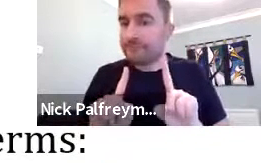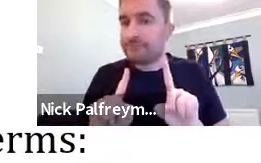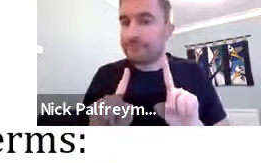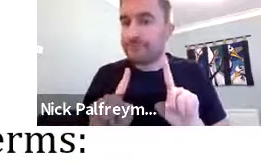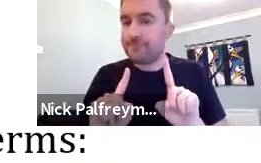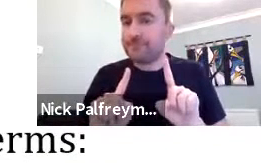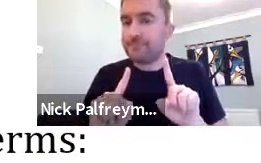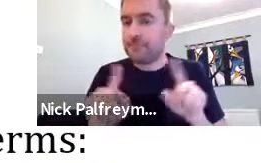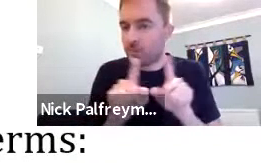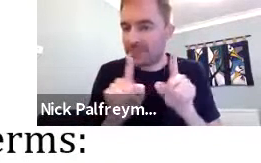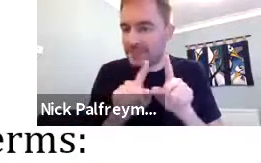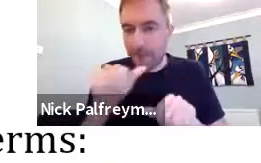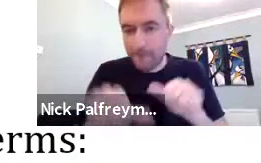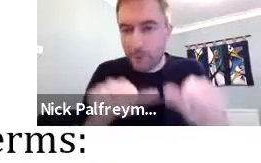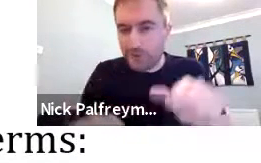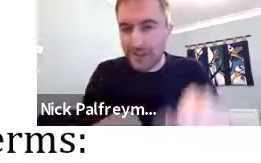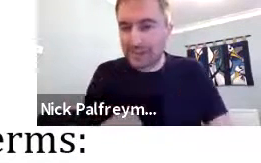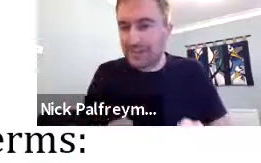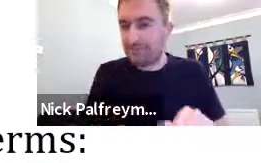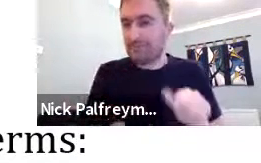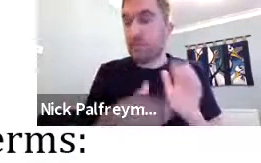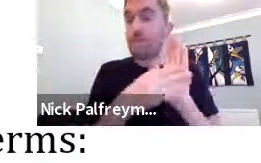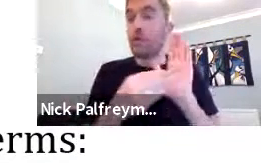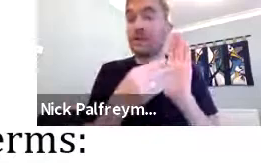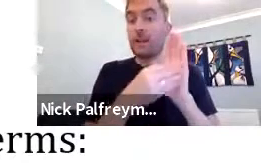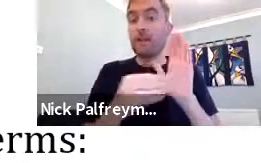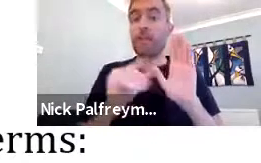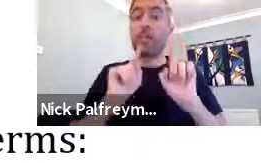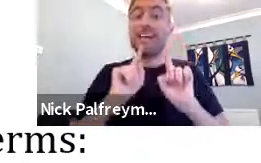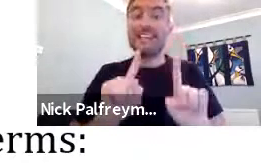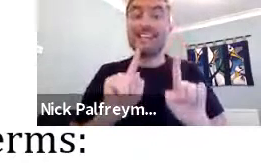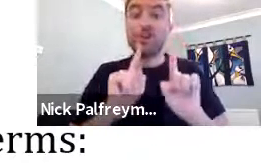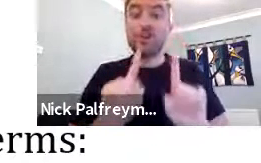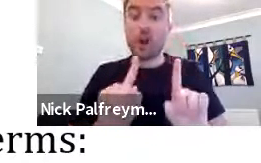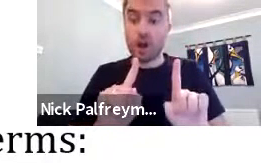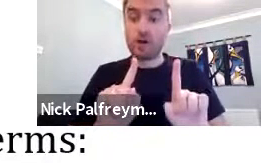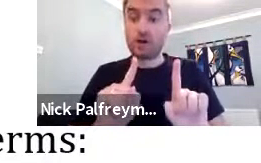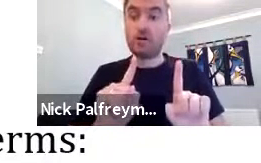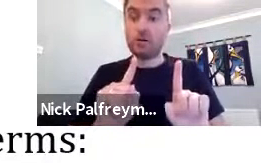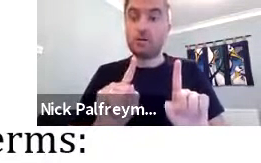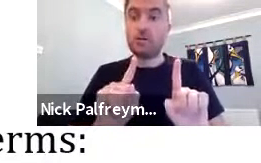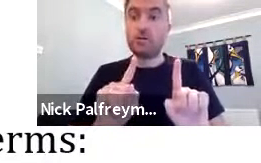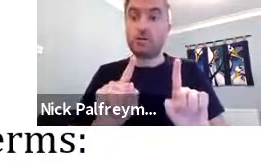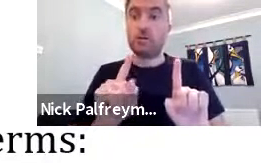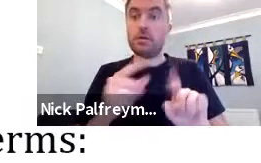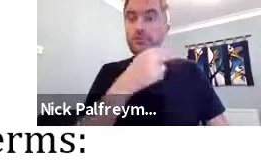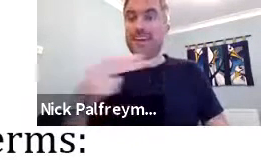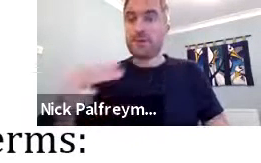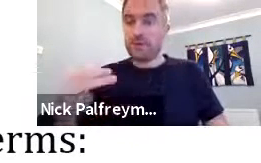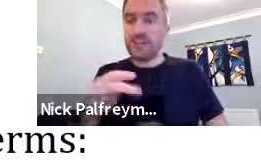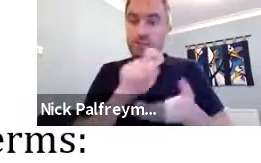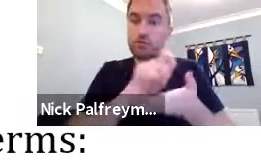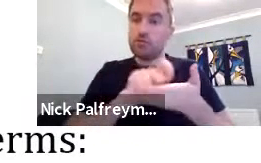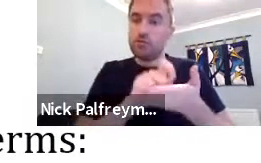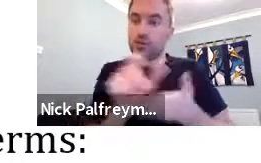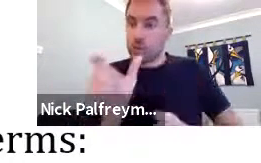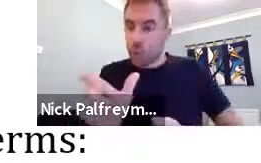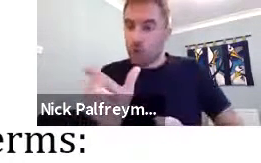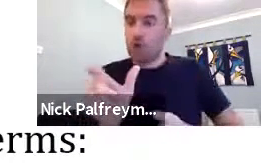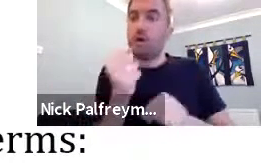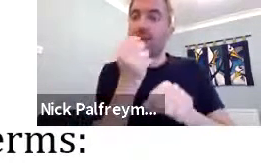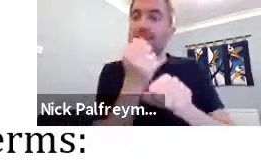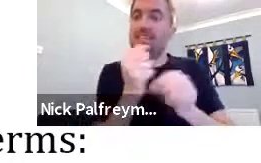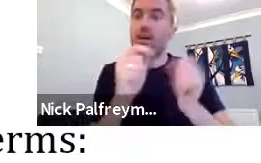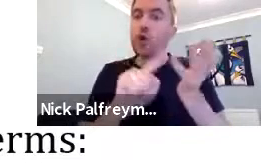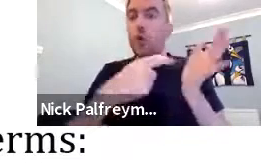And for teacher. And bankrupt. So, it's the same process. So, if you take the teacher,